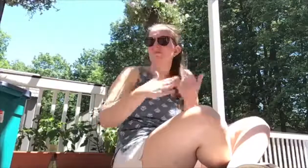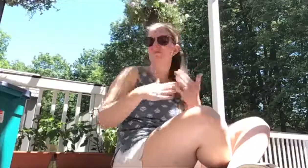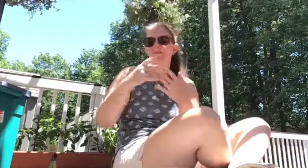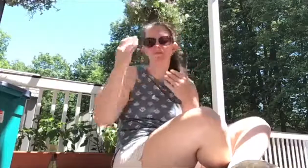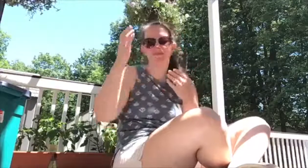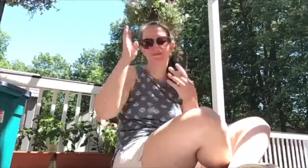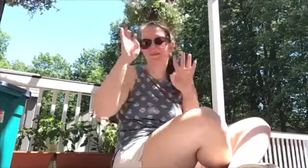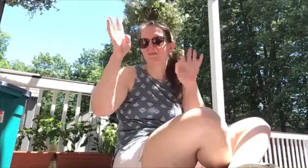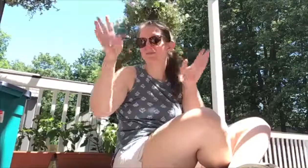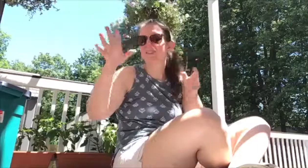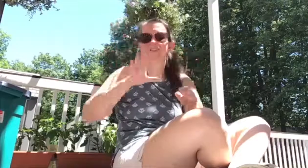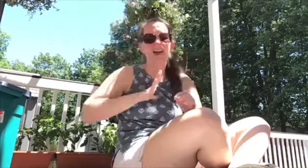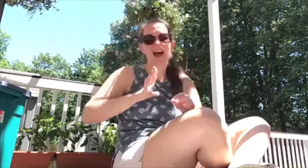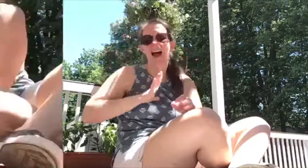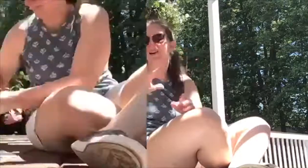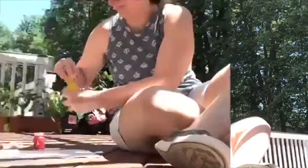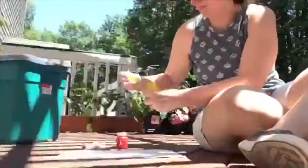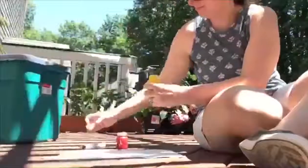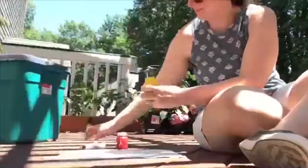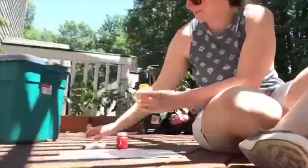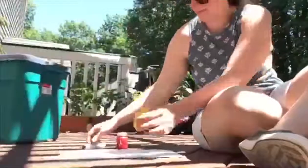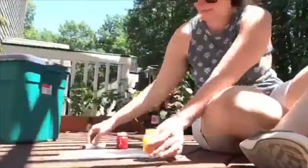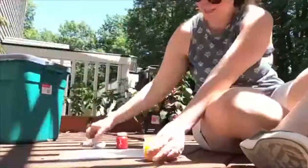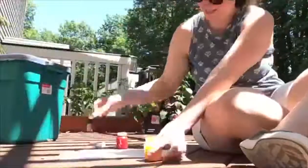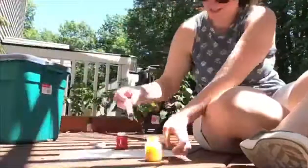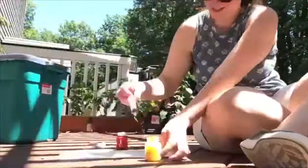to look in your mouth or whatever just be creative it's fine